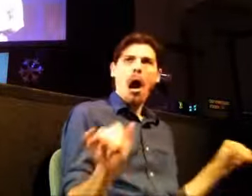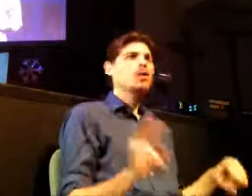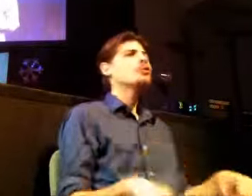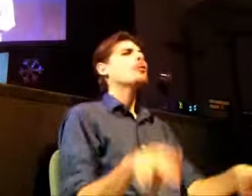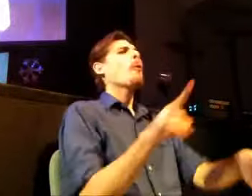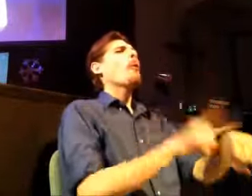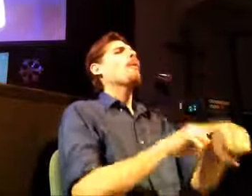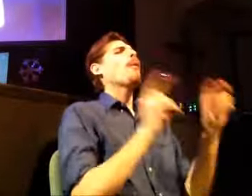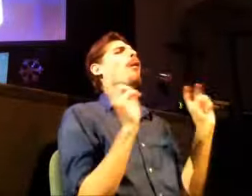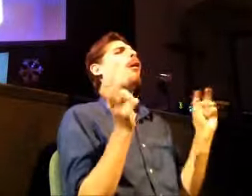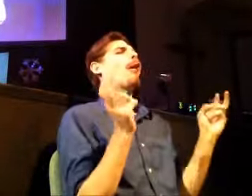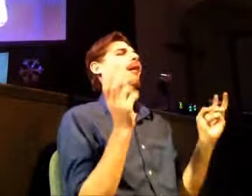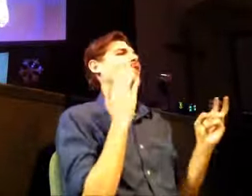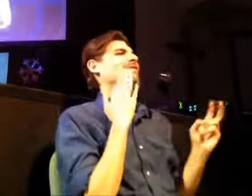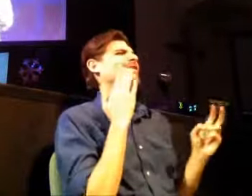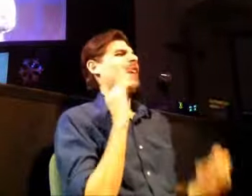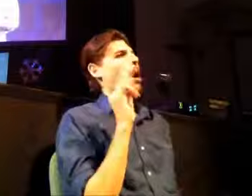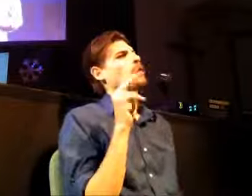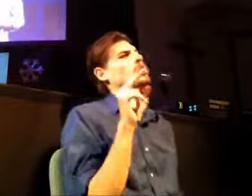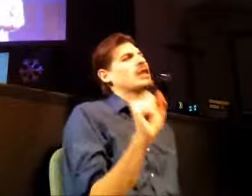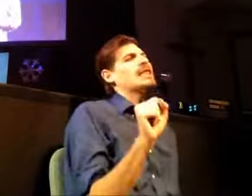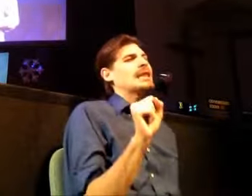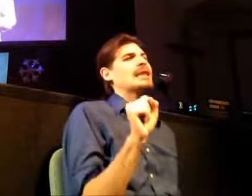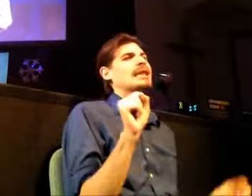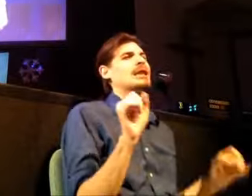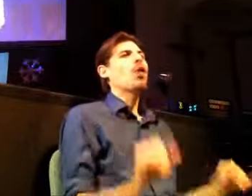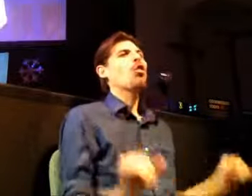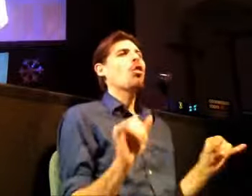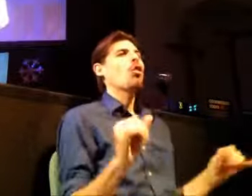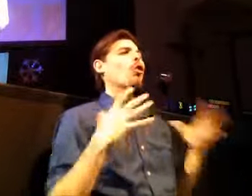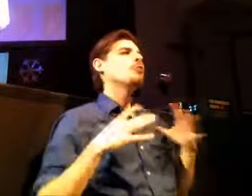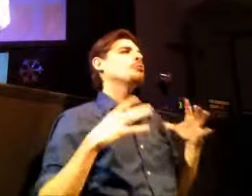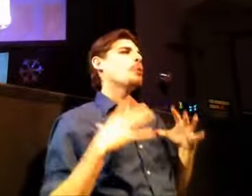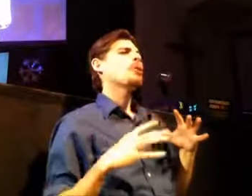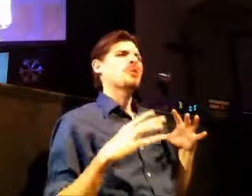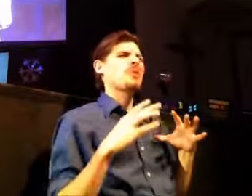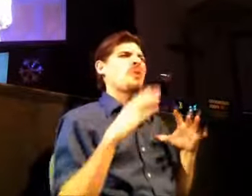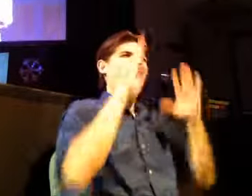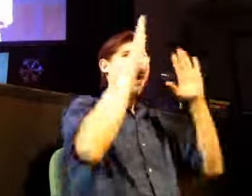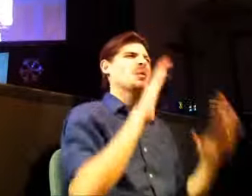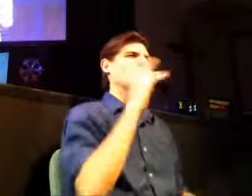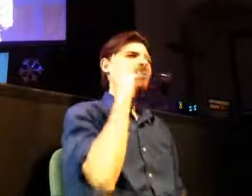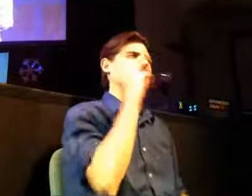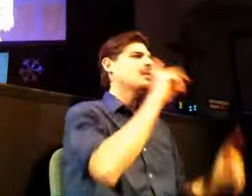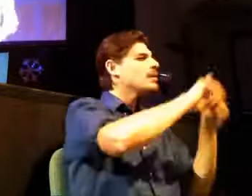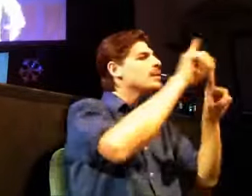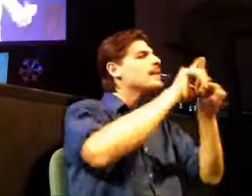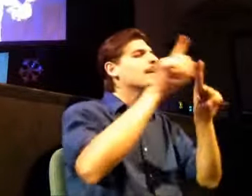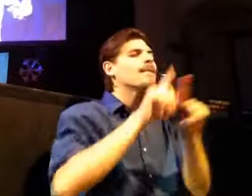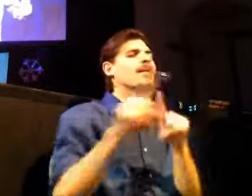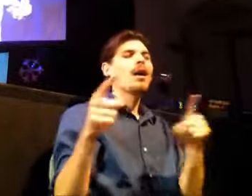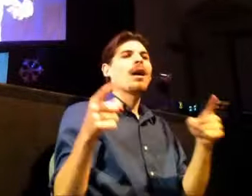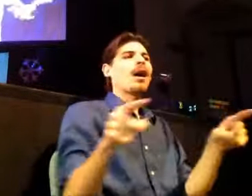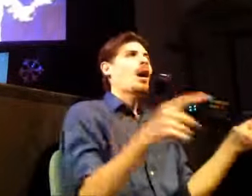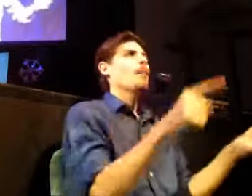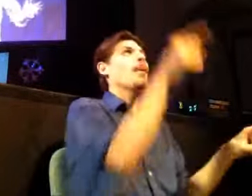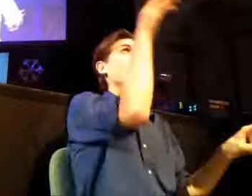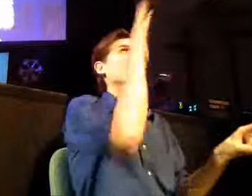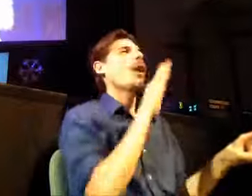just it was it was just it was great to see what God was doing through all of that every year this time we get